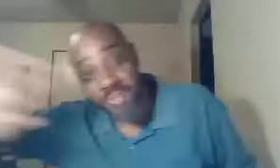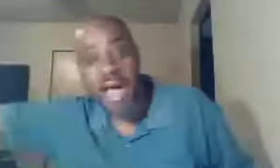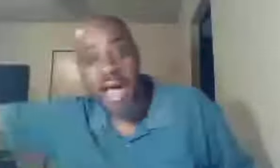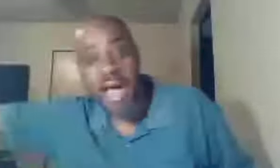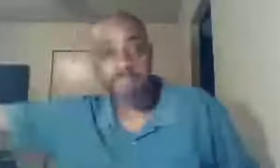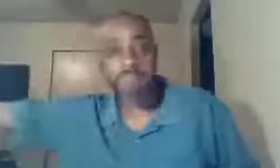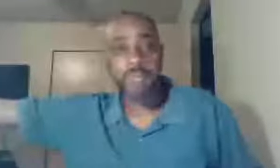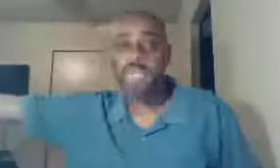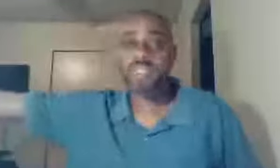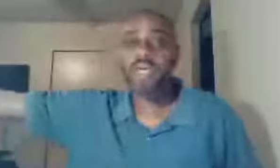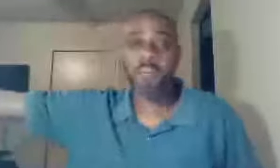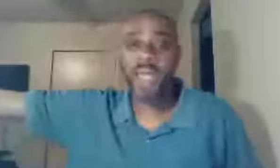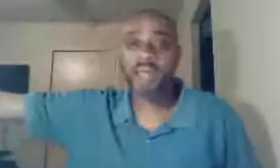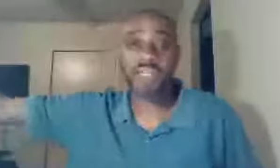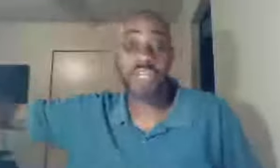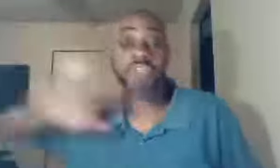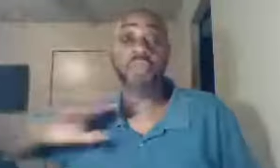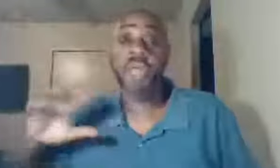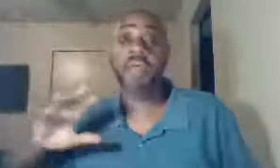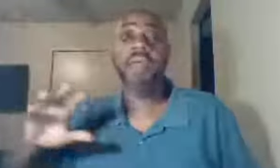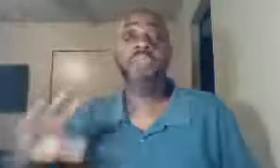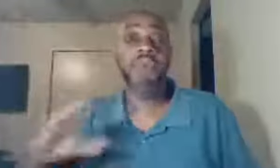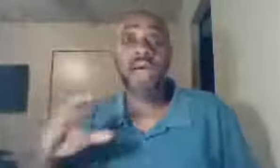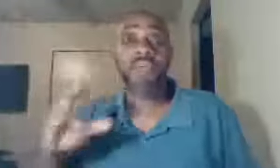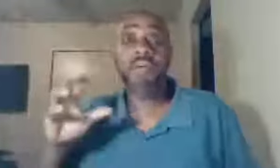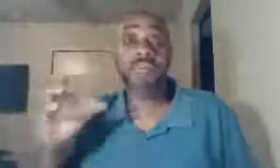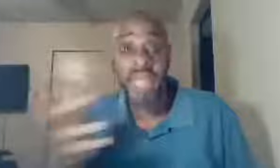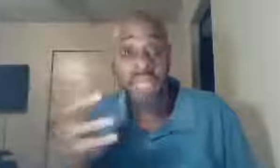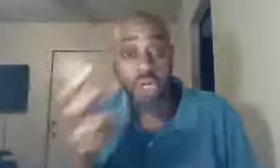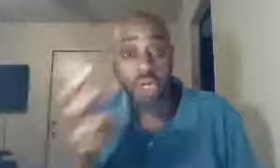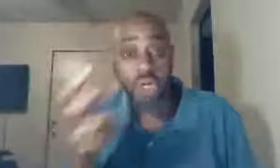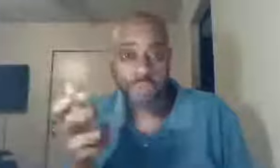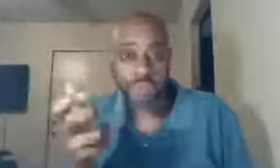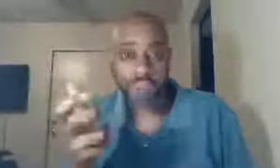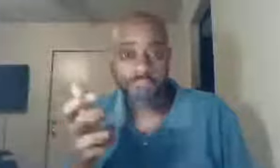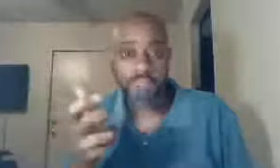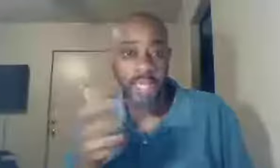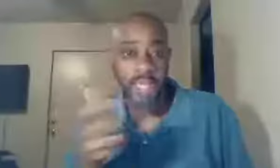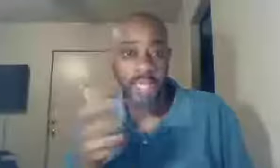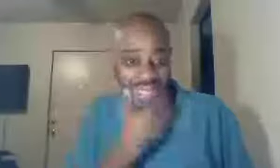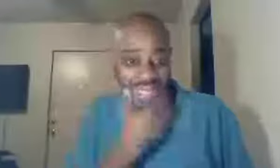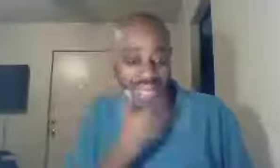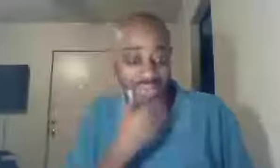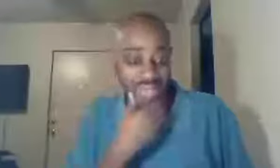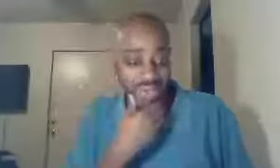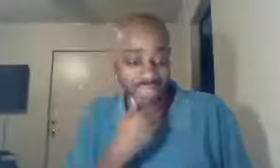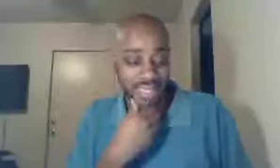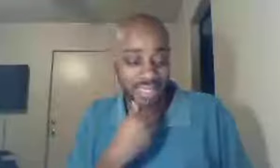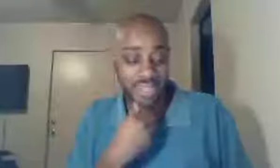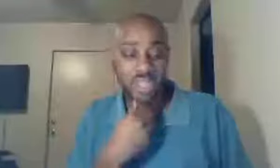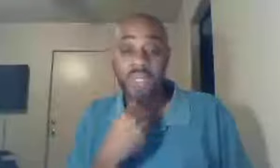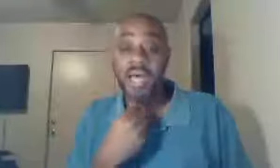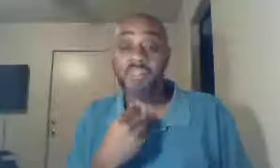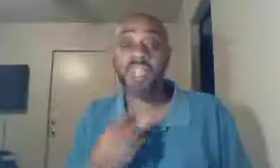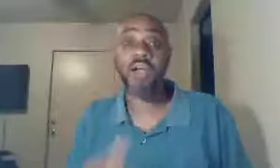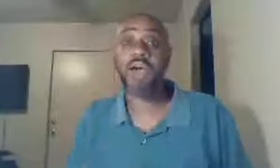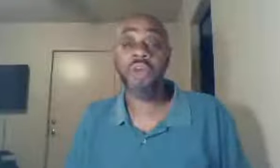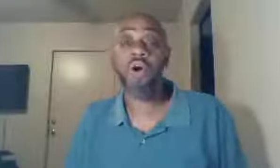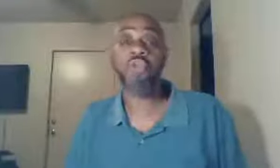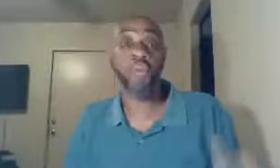God, because apparently, this is where, you have made your heir, and you don't understand, how serious it is, because there are those, who